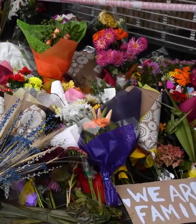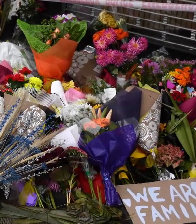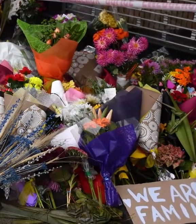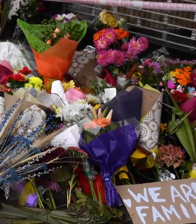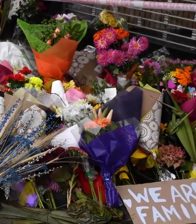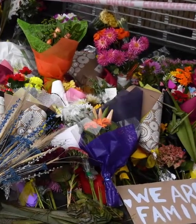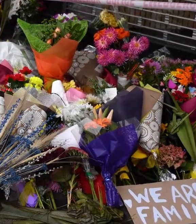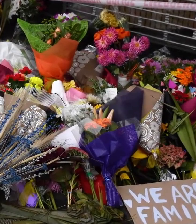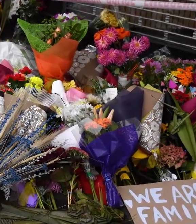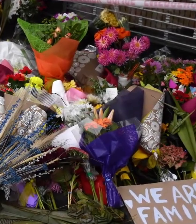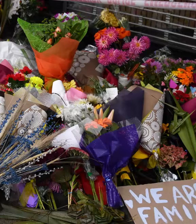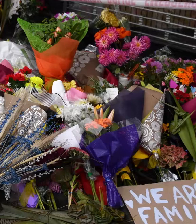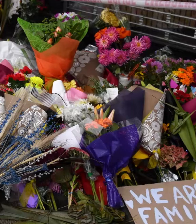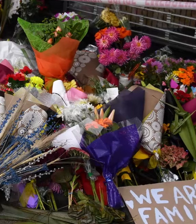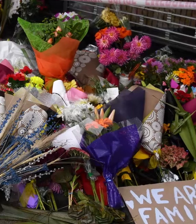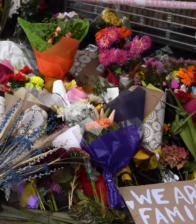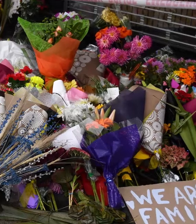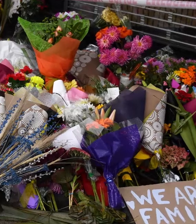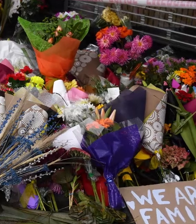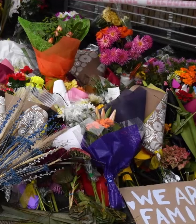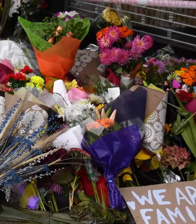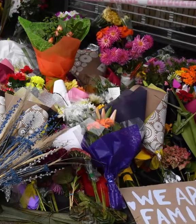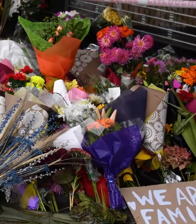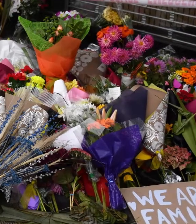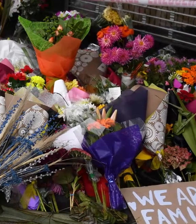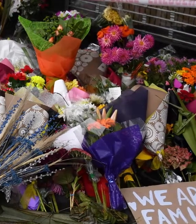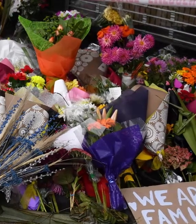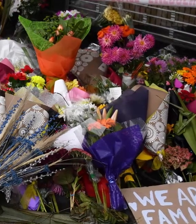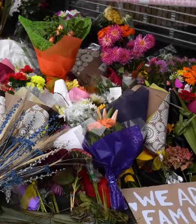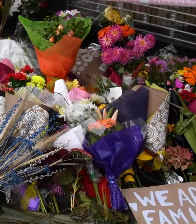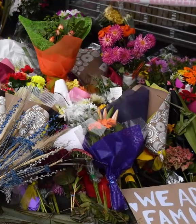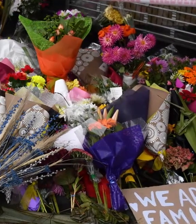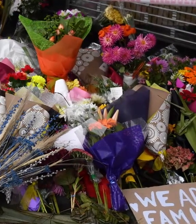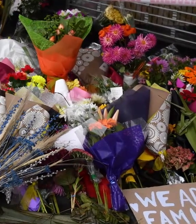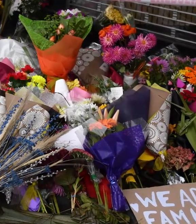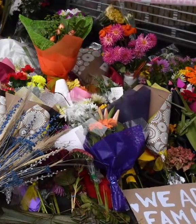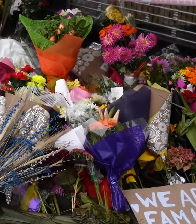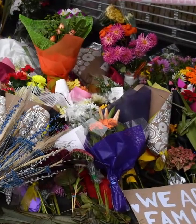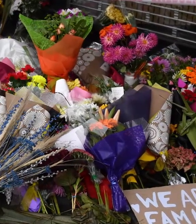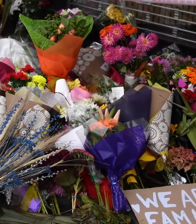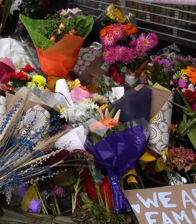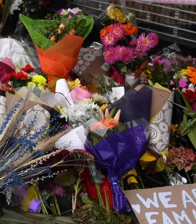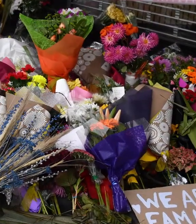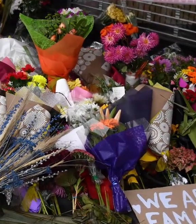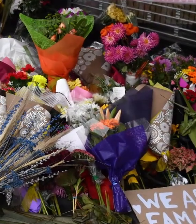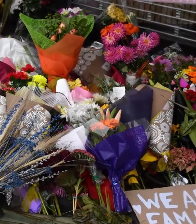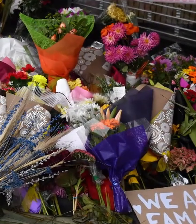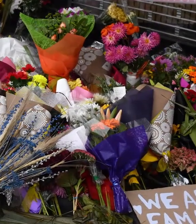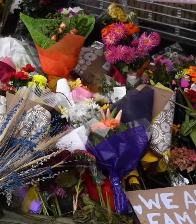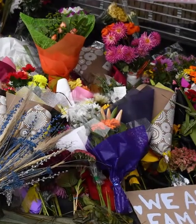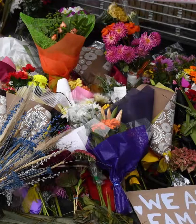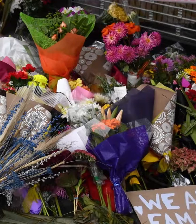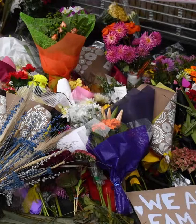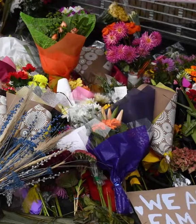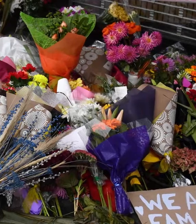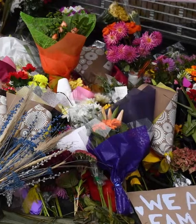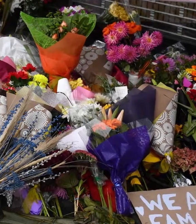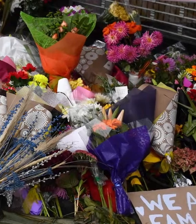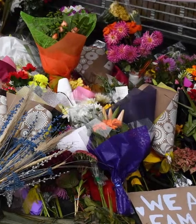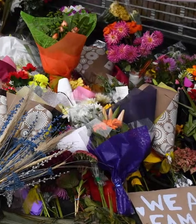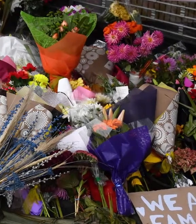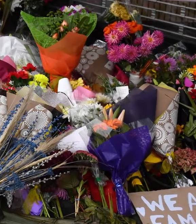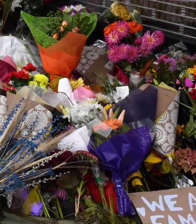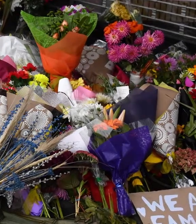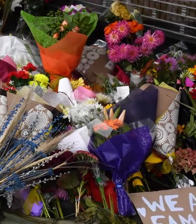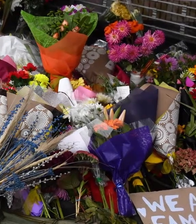the issue around watchlists and how we can ensure we give assurances to the